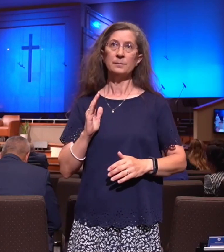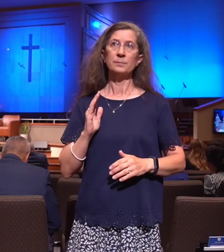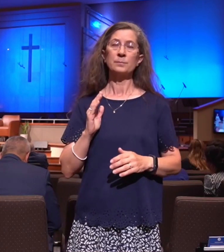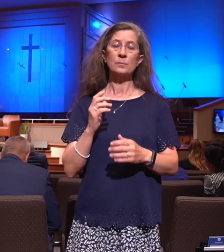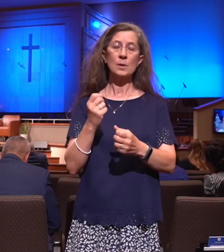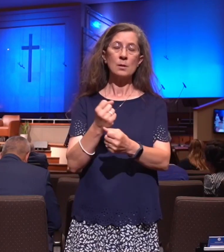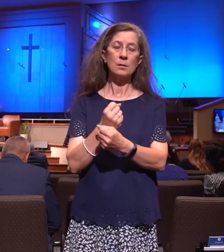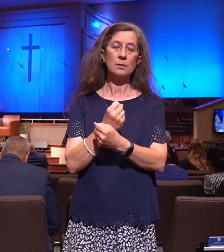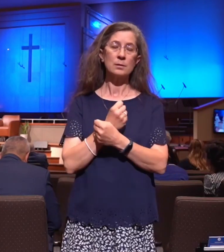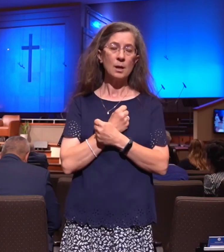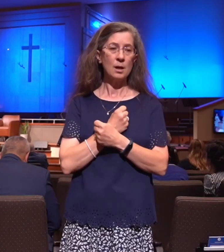ever say.